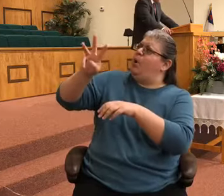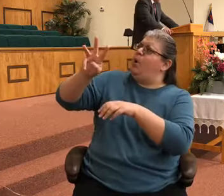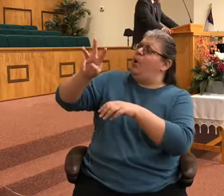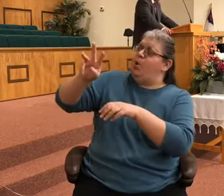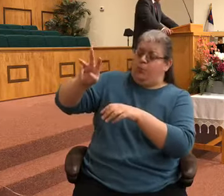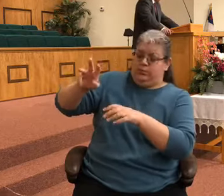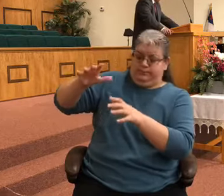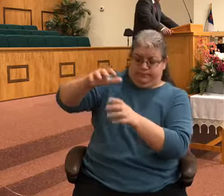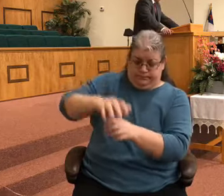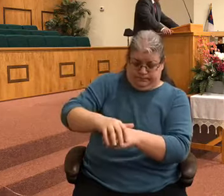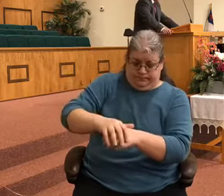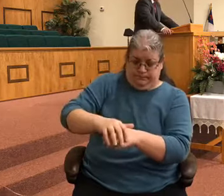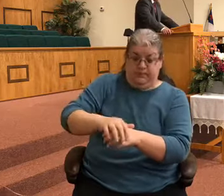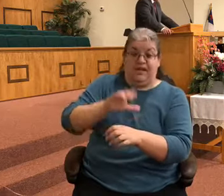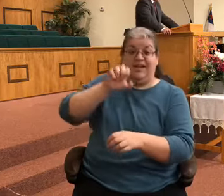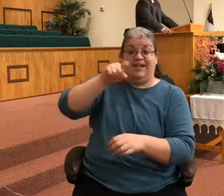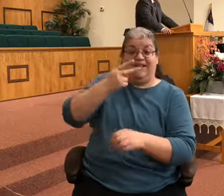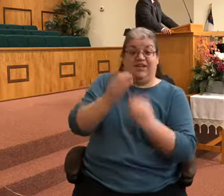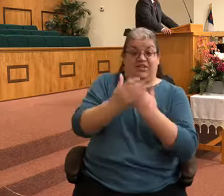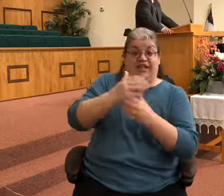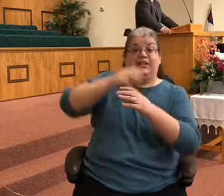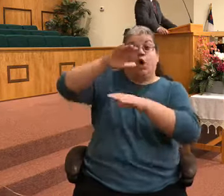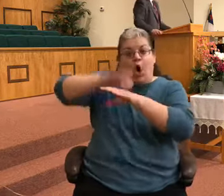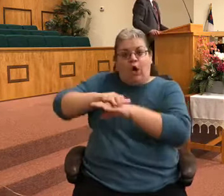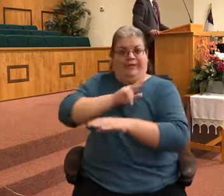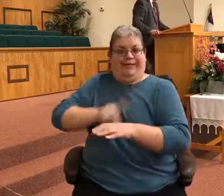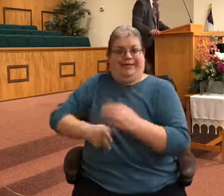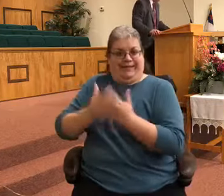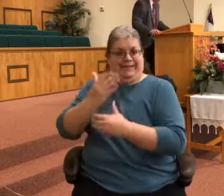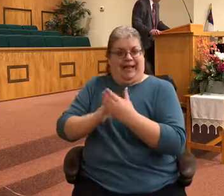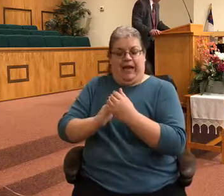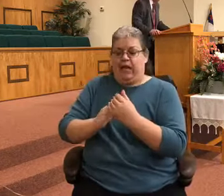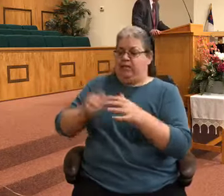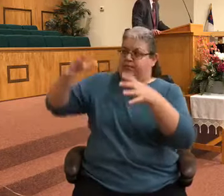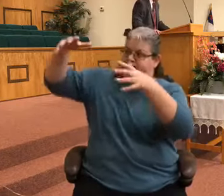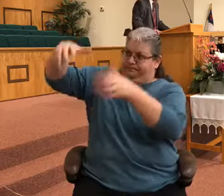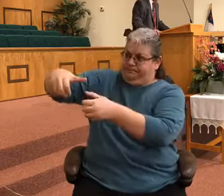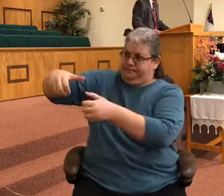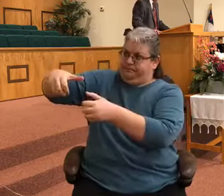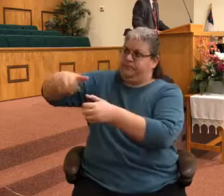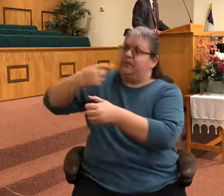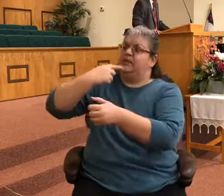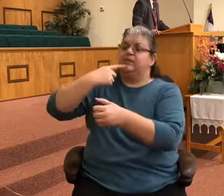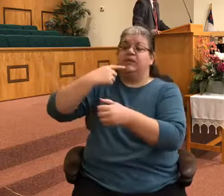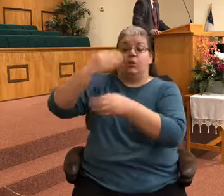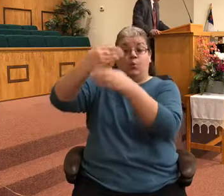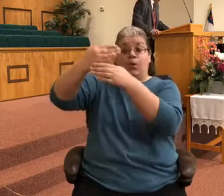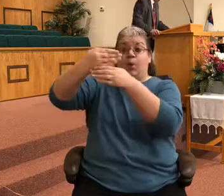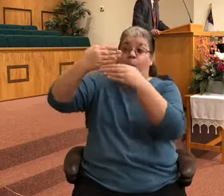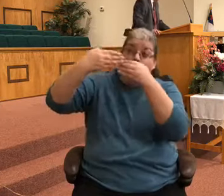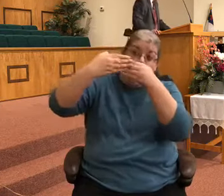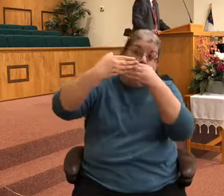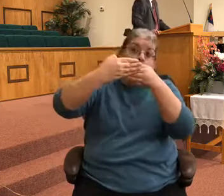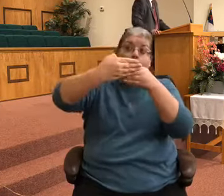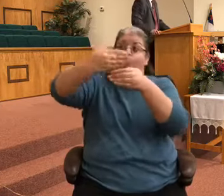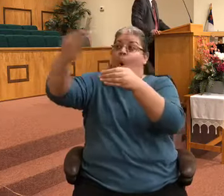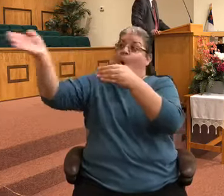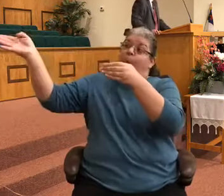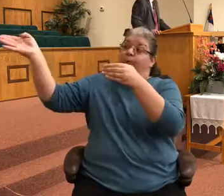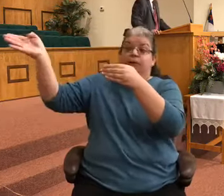hands upon the king's hands. And he said, Open the window eastward. And he opened it. And Elisha